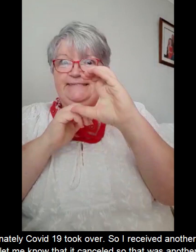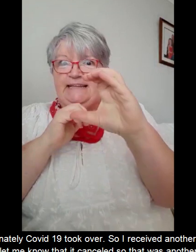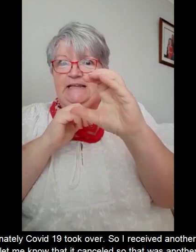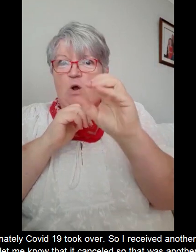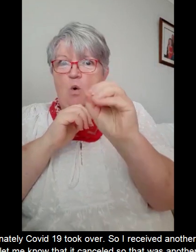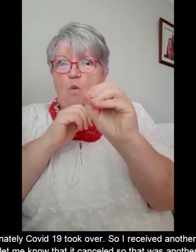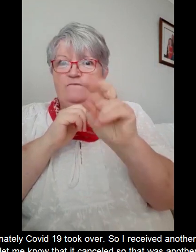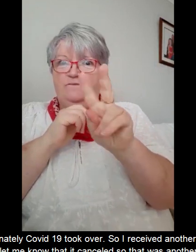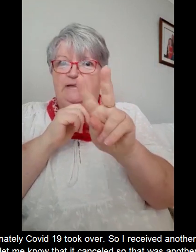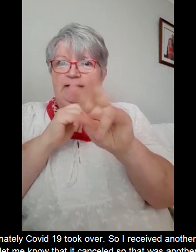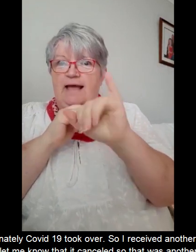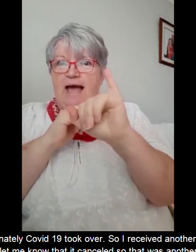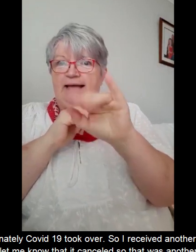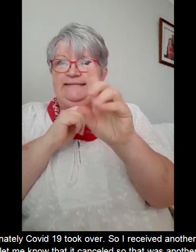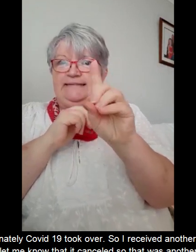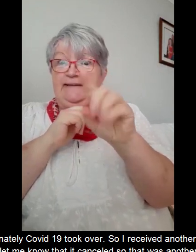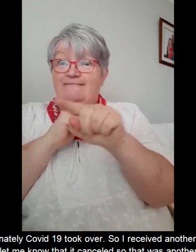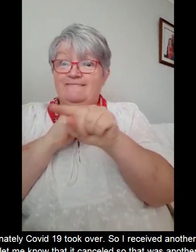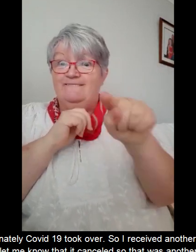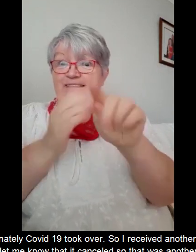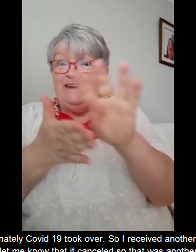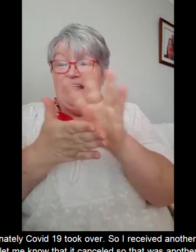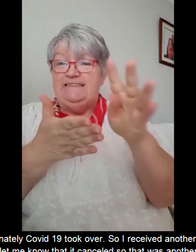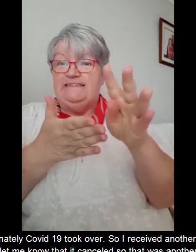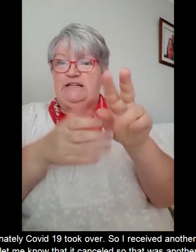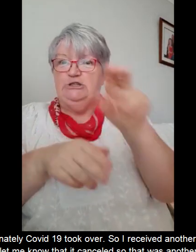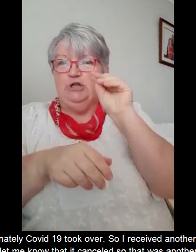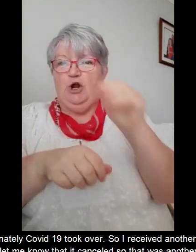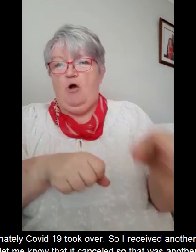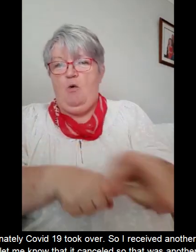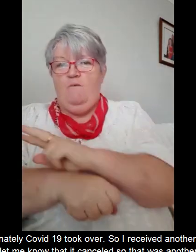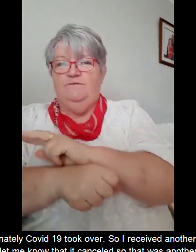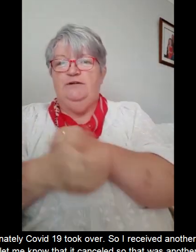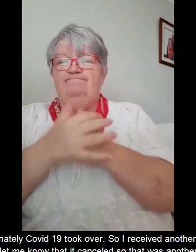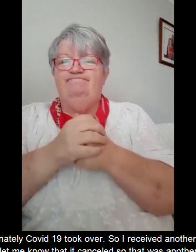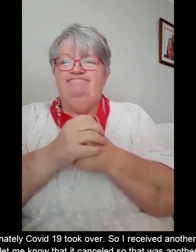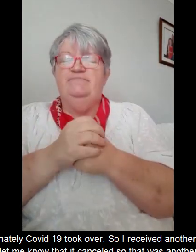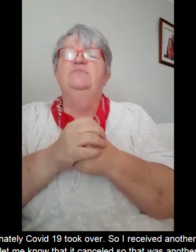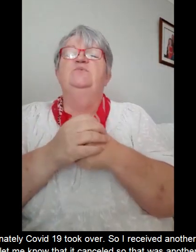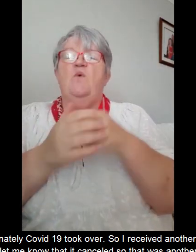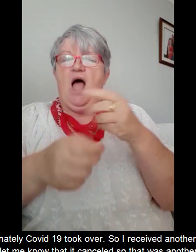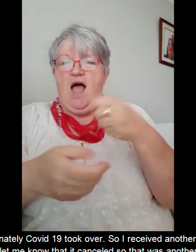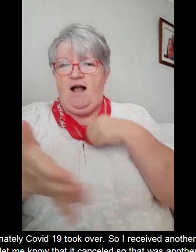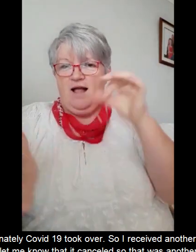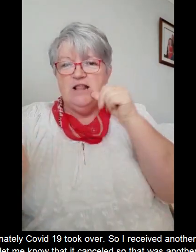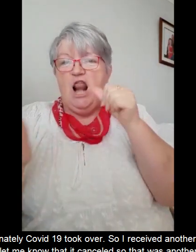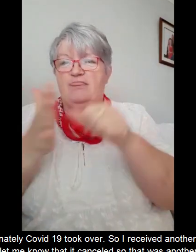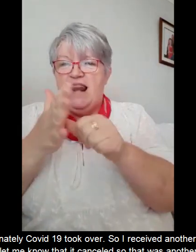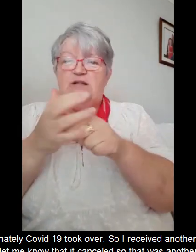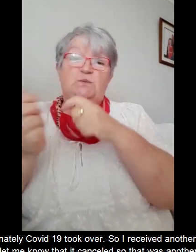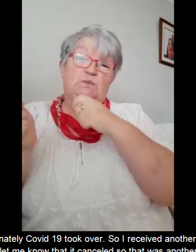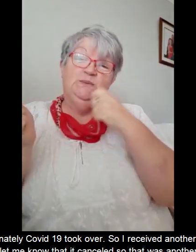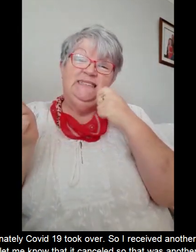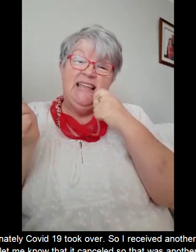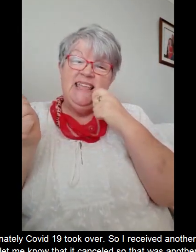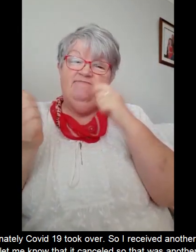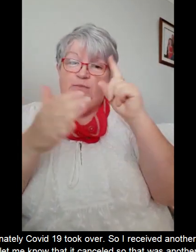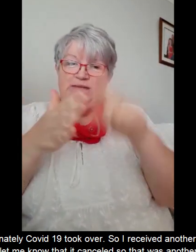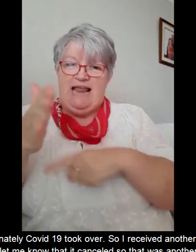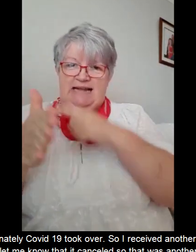-19 took over so I received another letter after COVID-19 came along to let me know that it